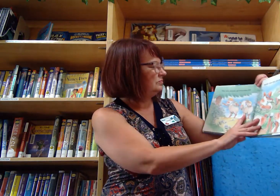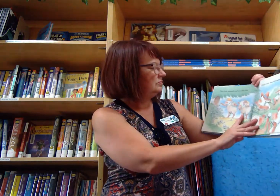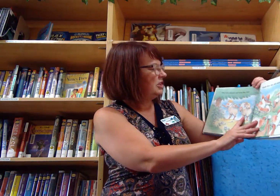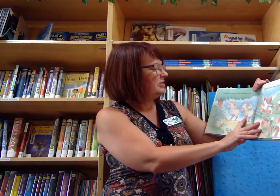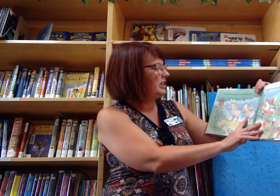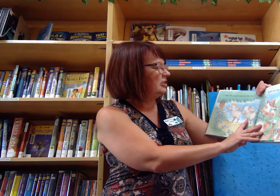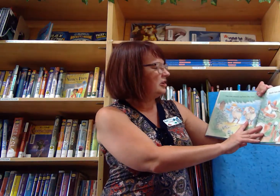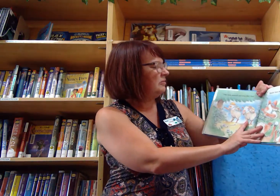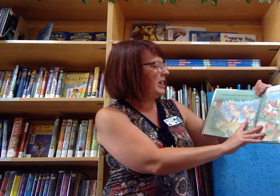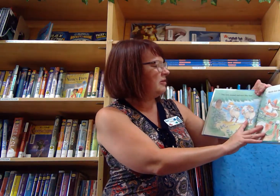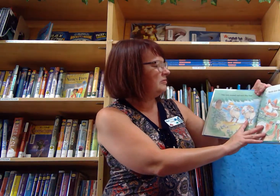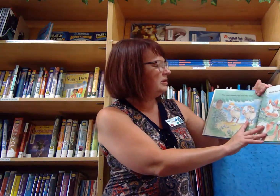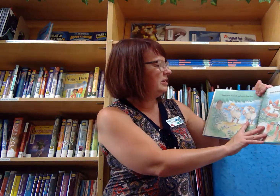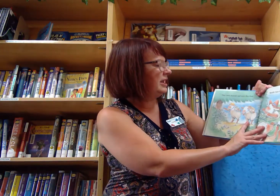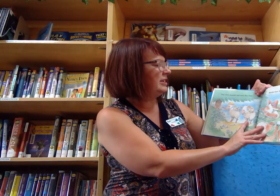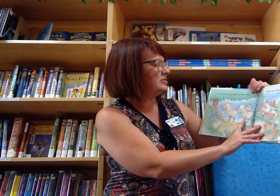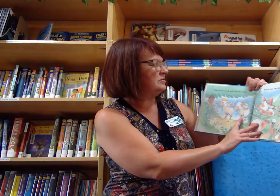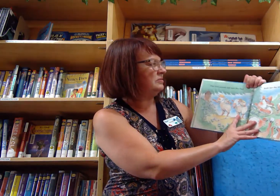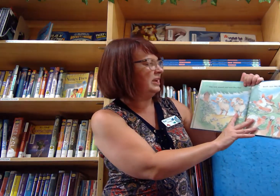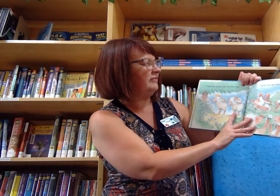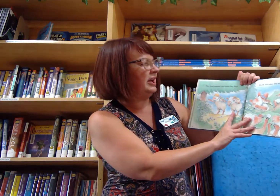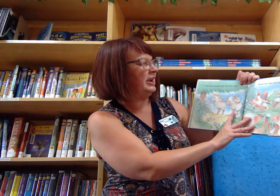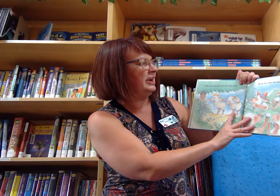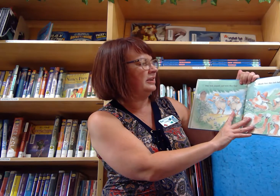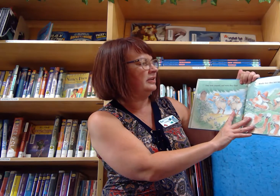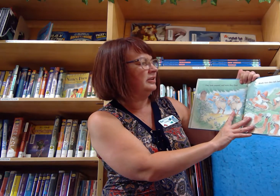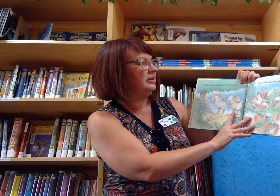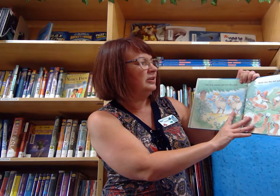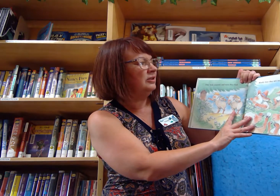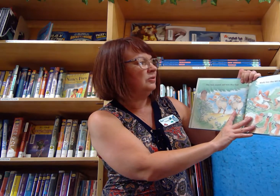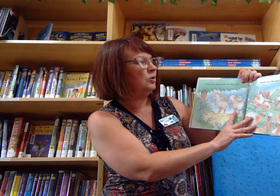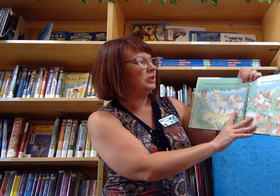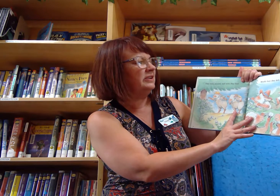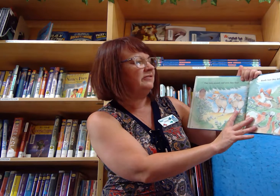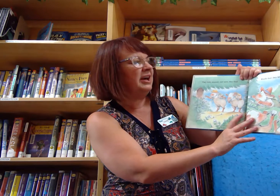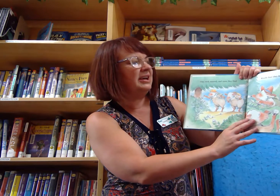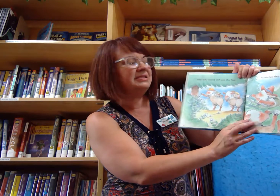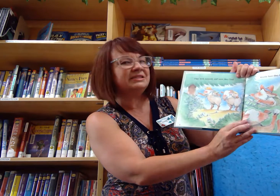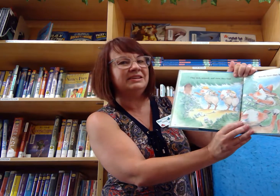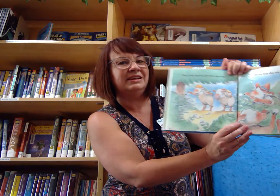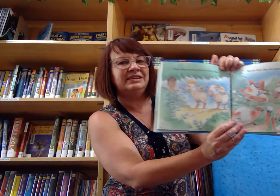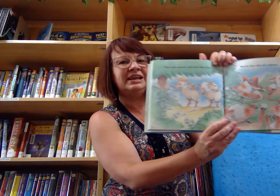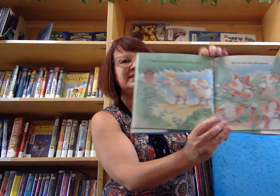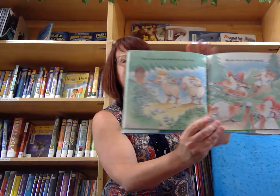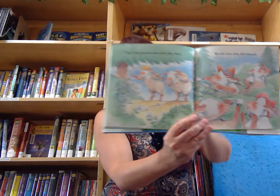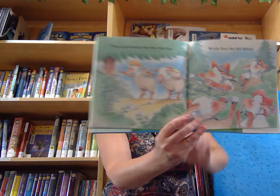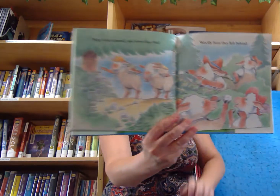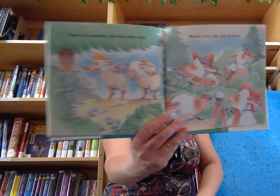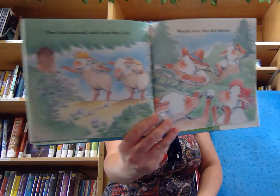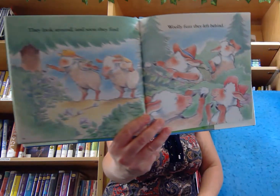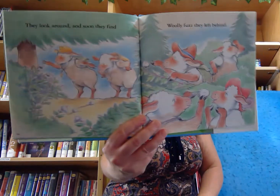They look around and soon they find. Wooly fuzz they left behind.